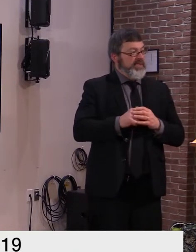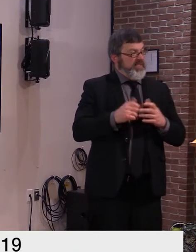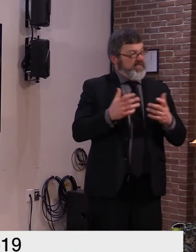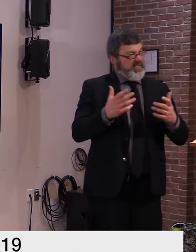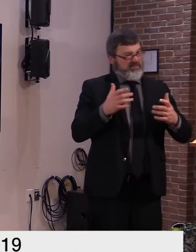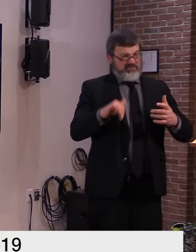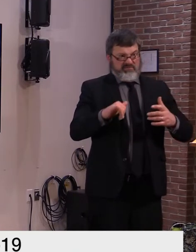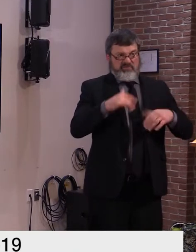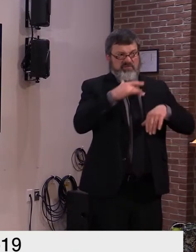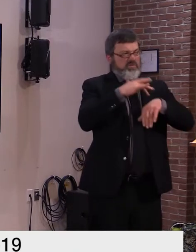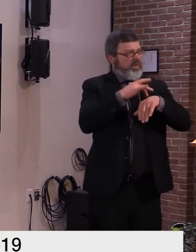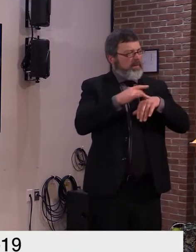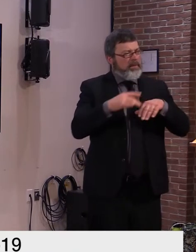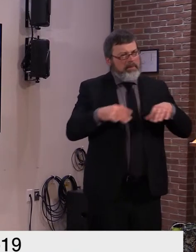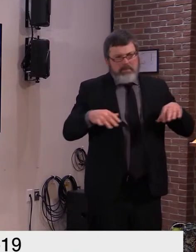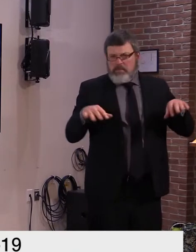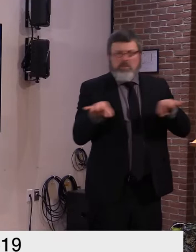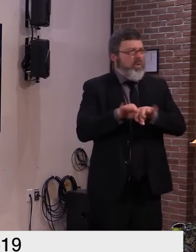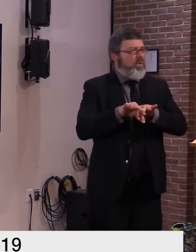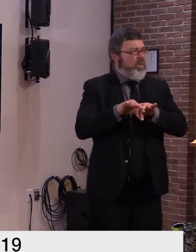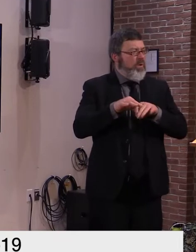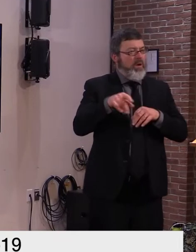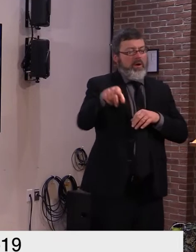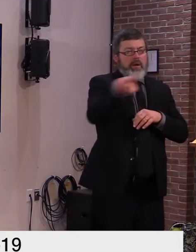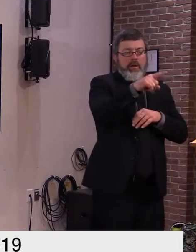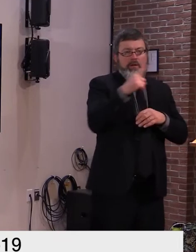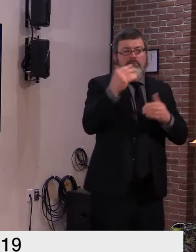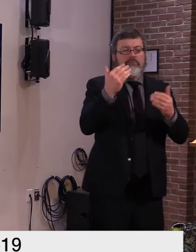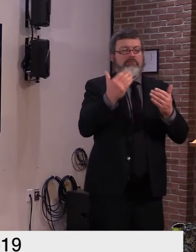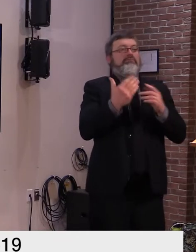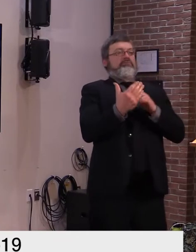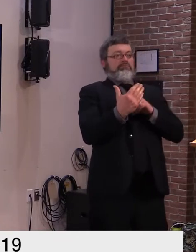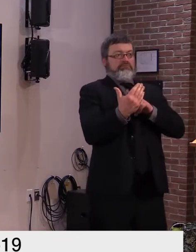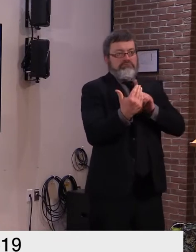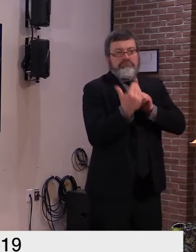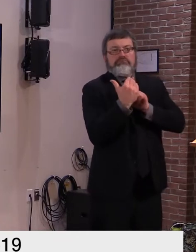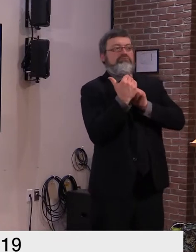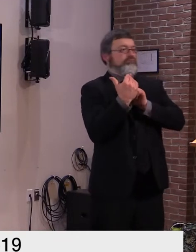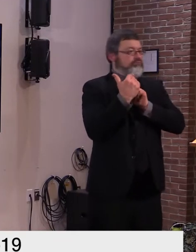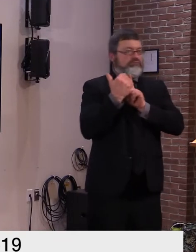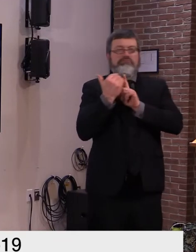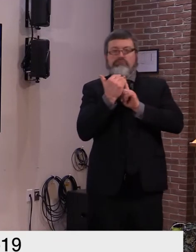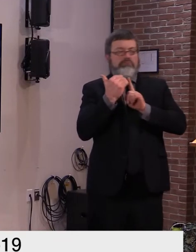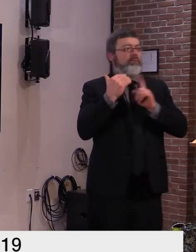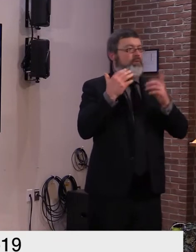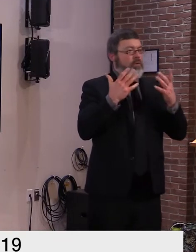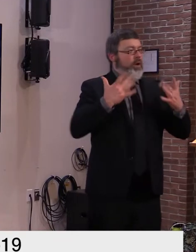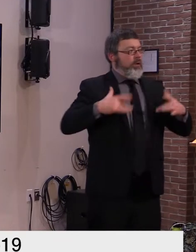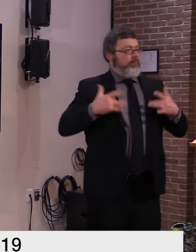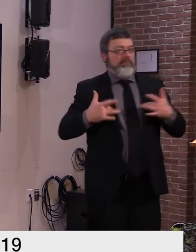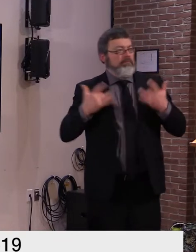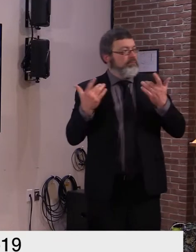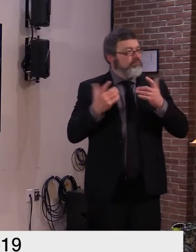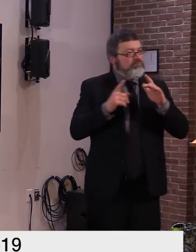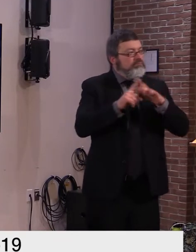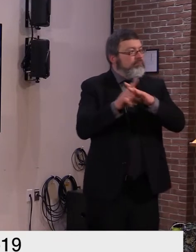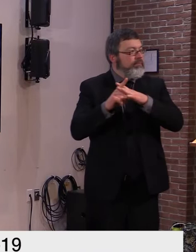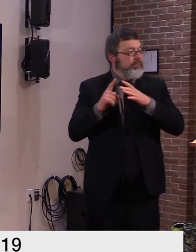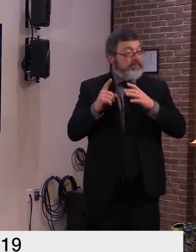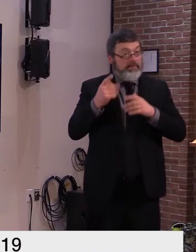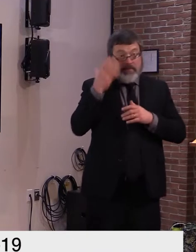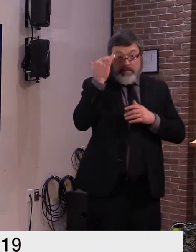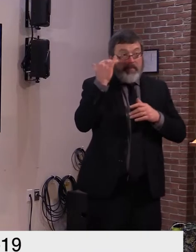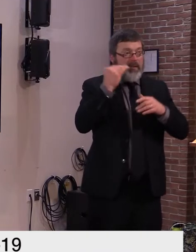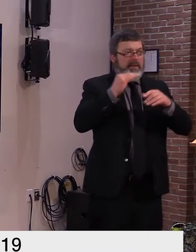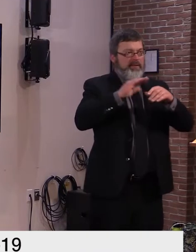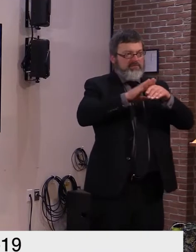-to-date and accurate information about covet 19 as case counts grow as individuals are being asked to do more and more